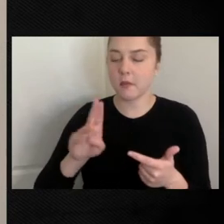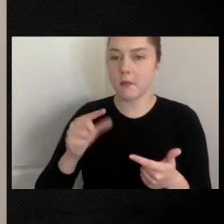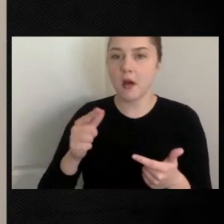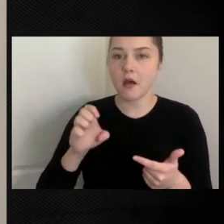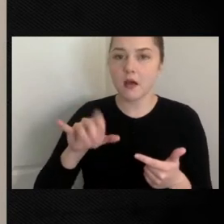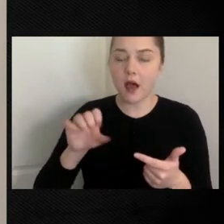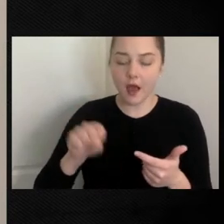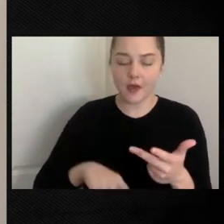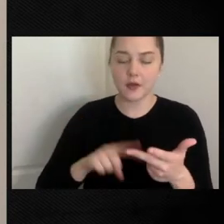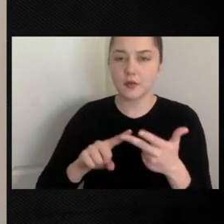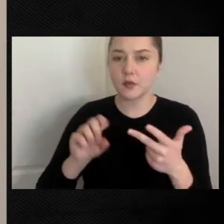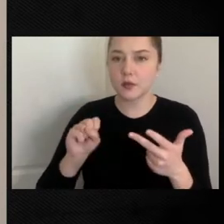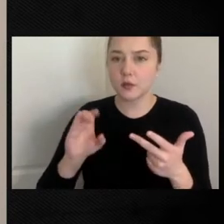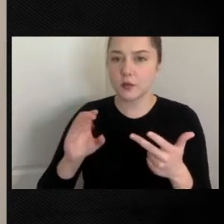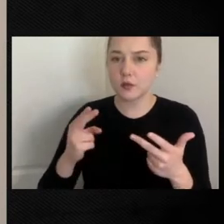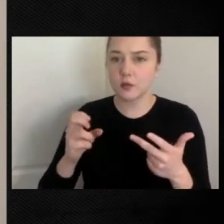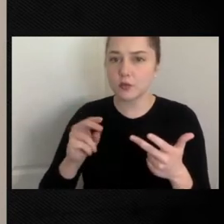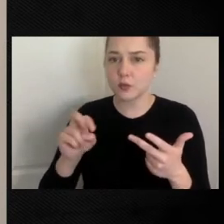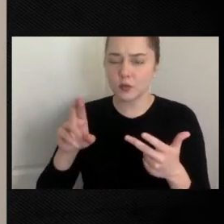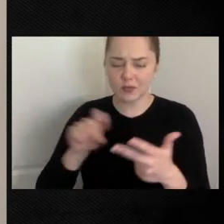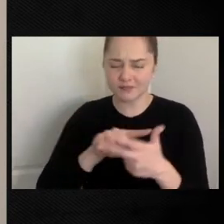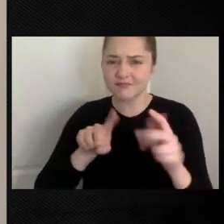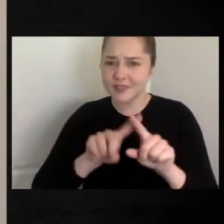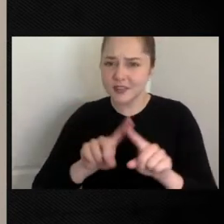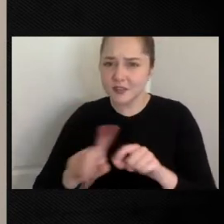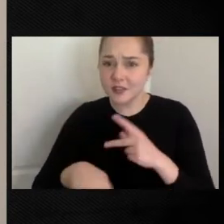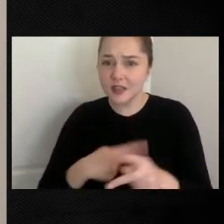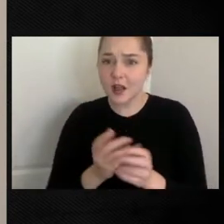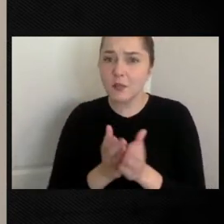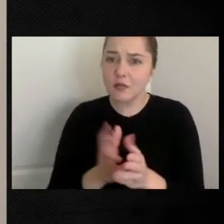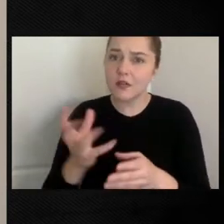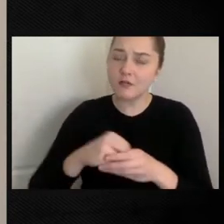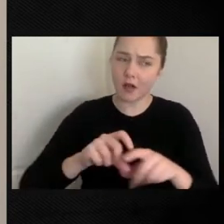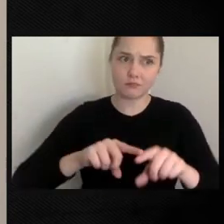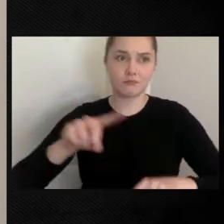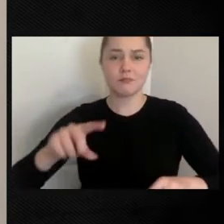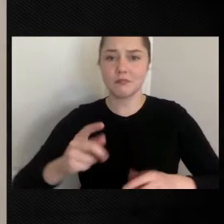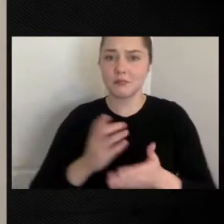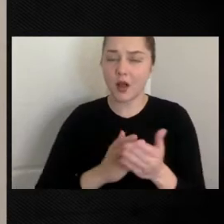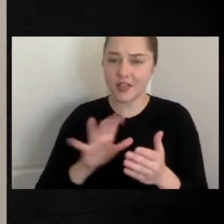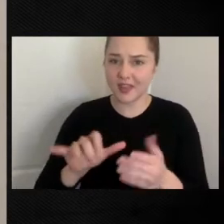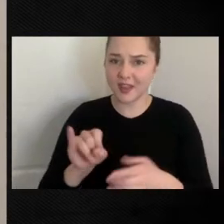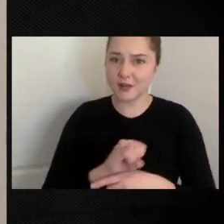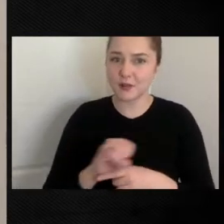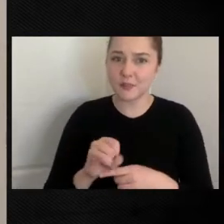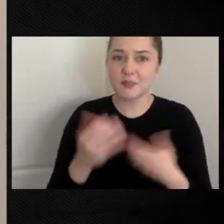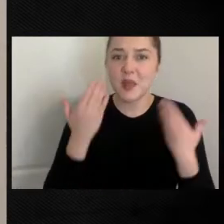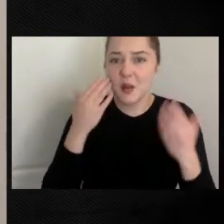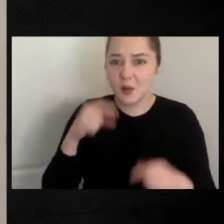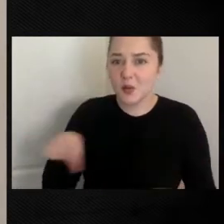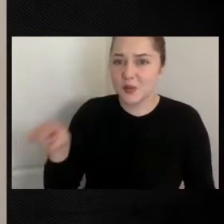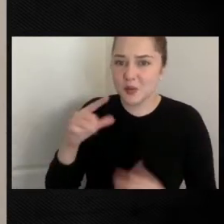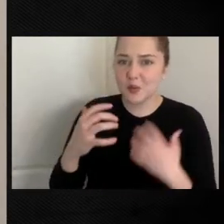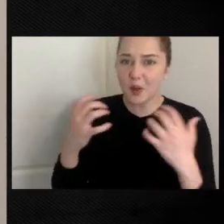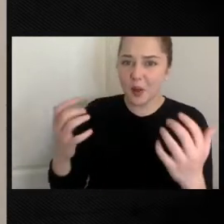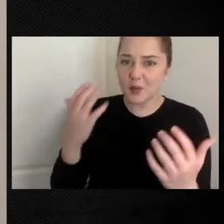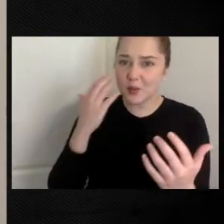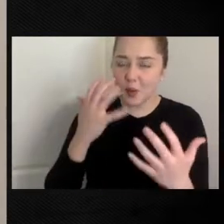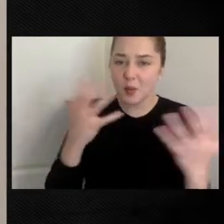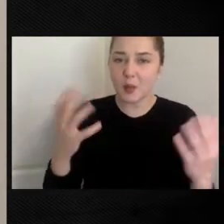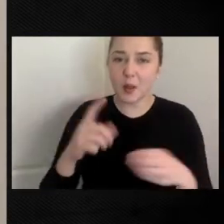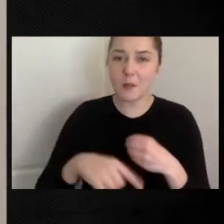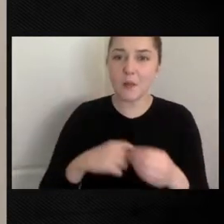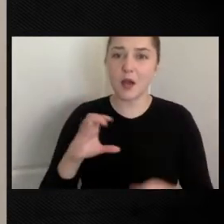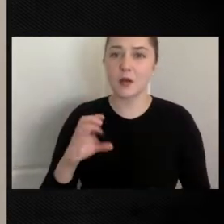aspects of the industry. I don't know how many of my viewing and listening audiences have crossed the Chesapeake Bay,